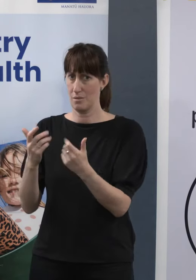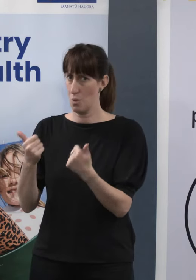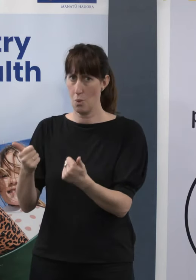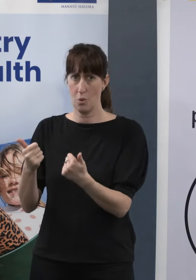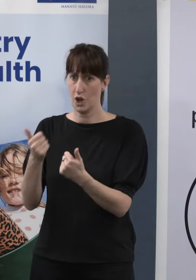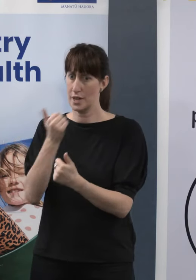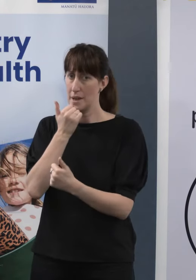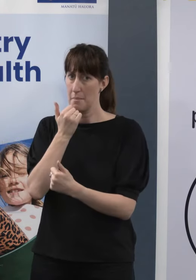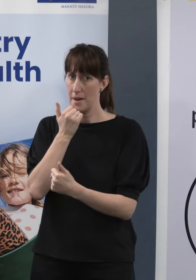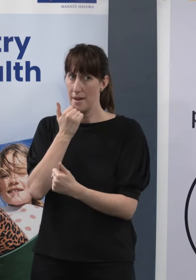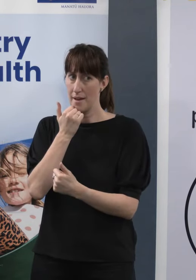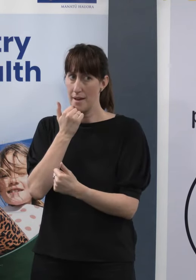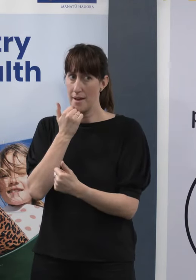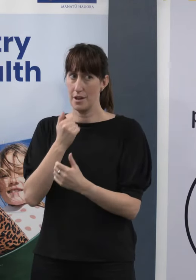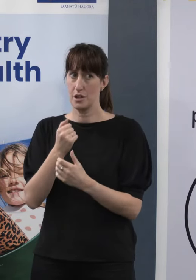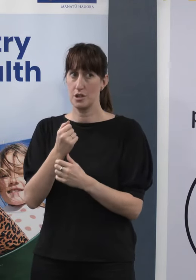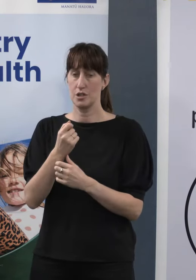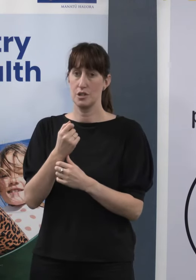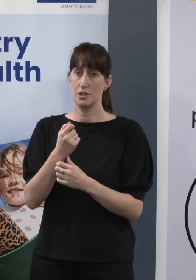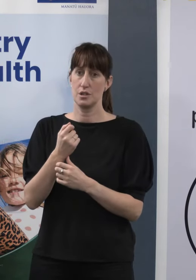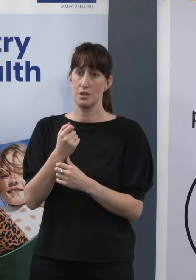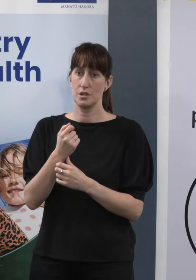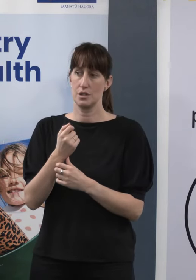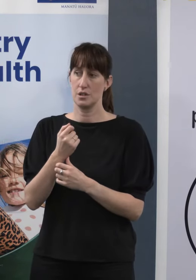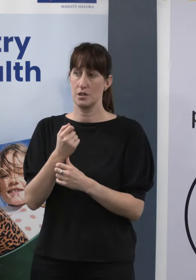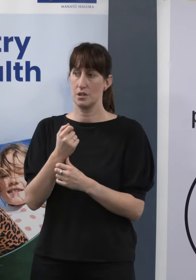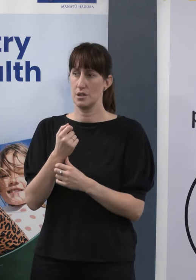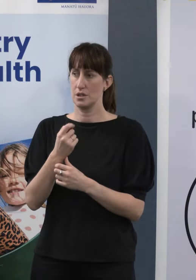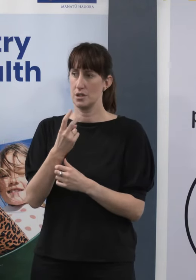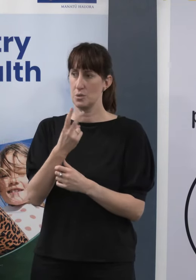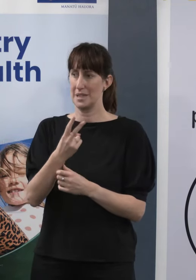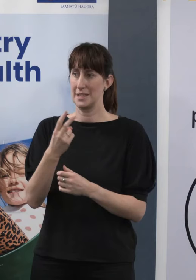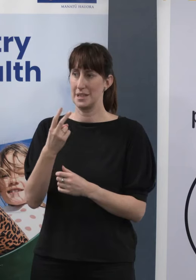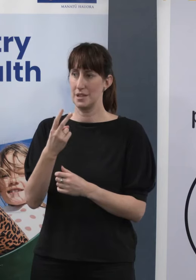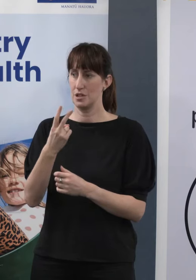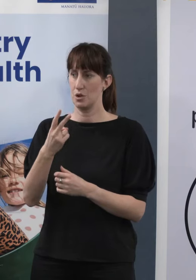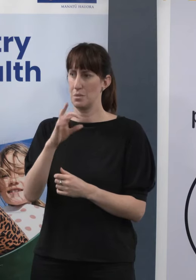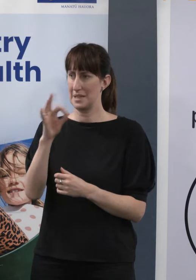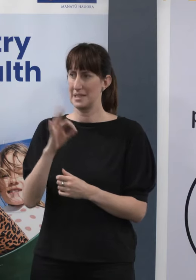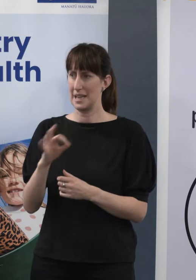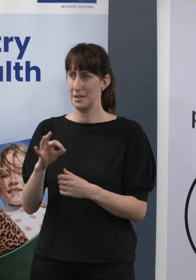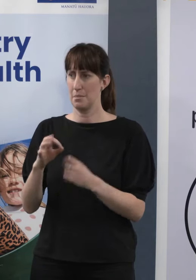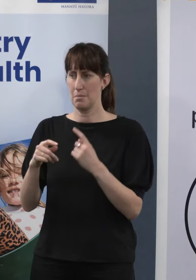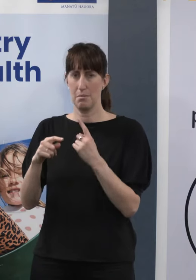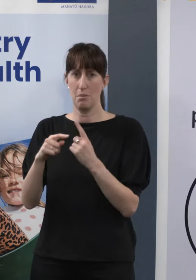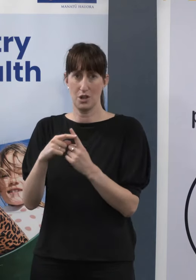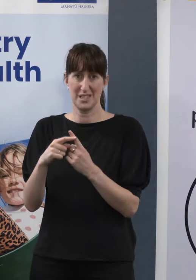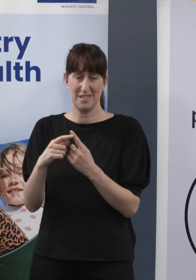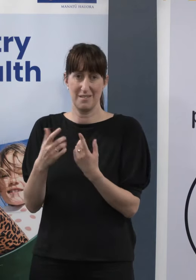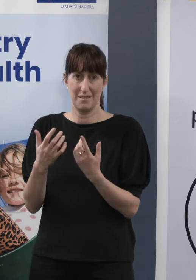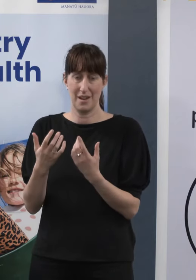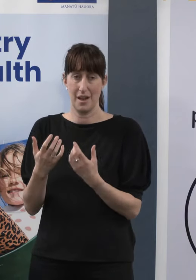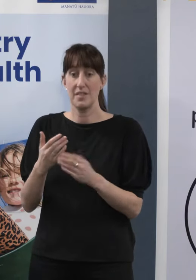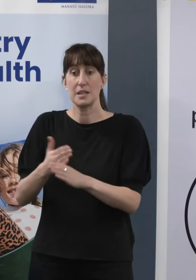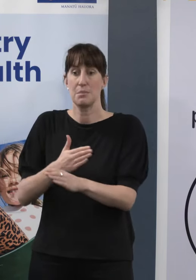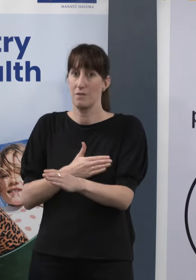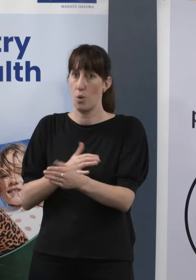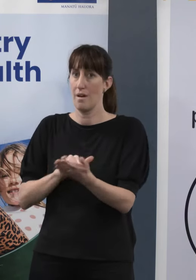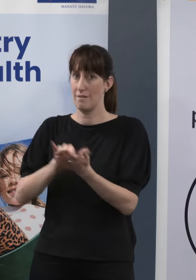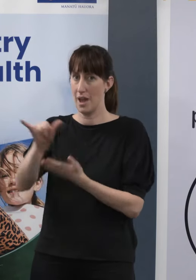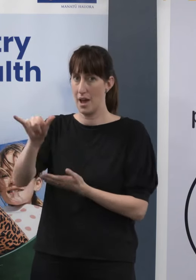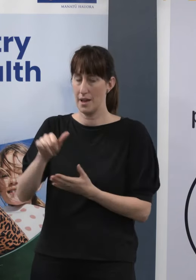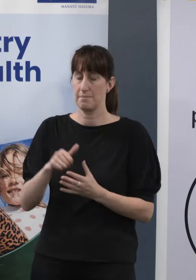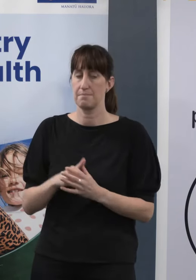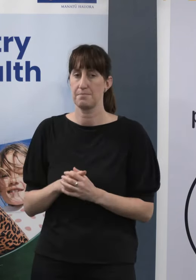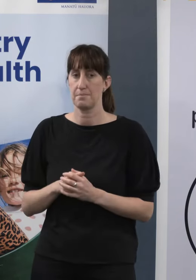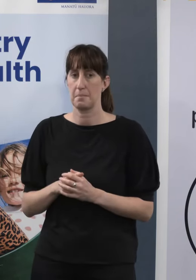are returning a positive test. That's even with pre-departure testing, so that's very important. We now have got